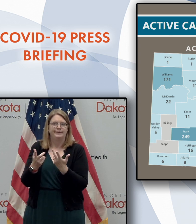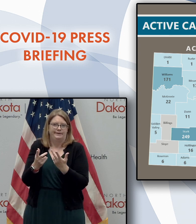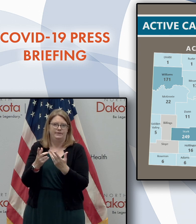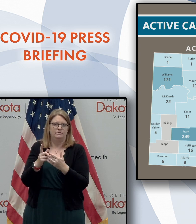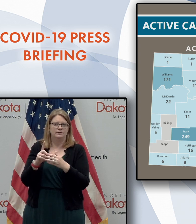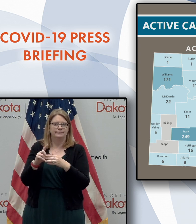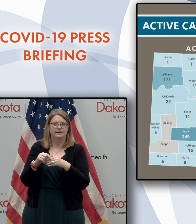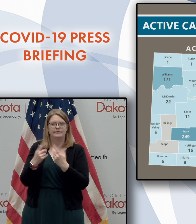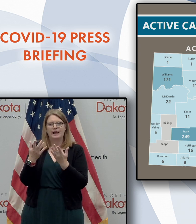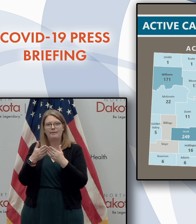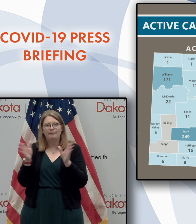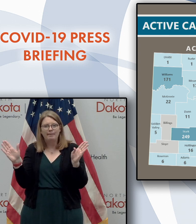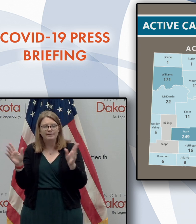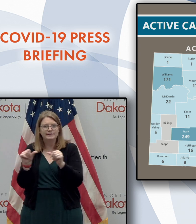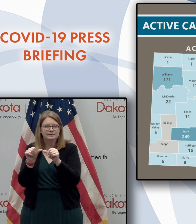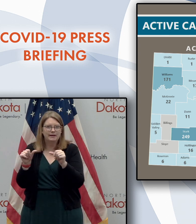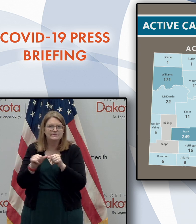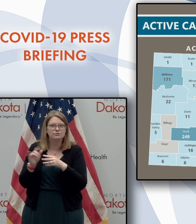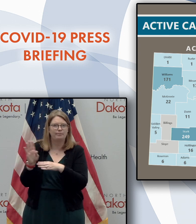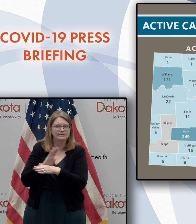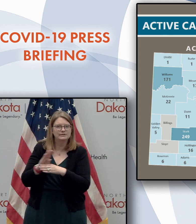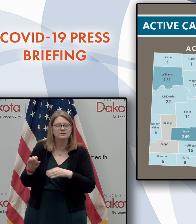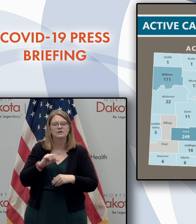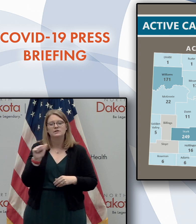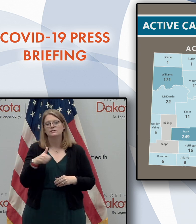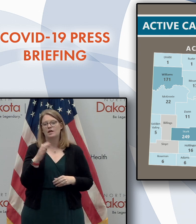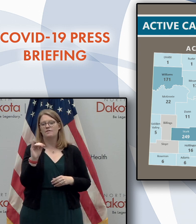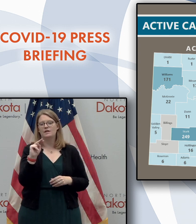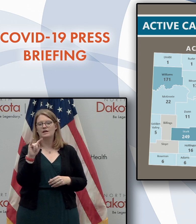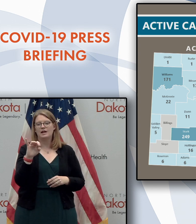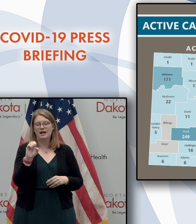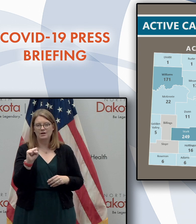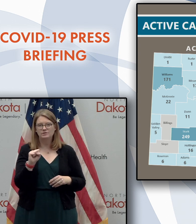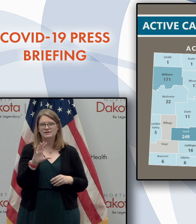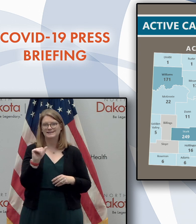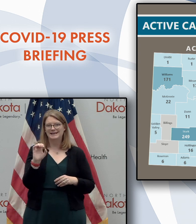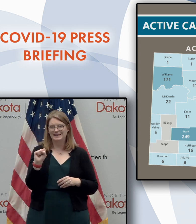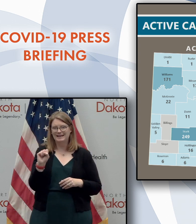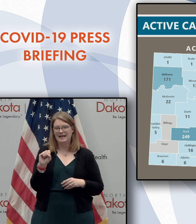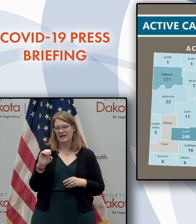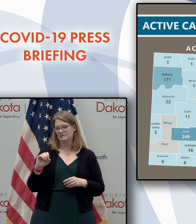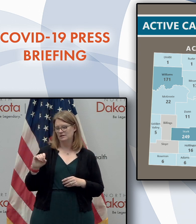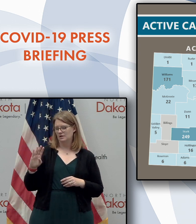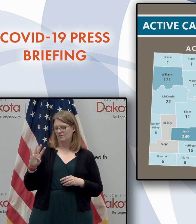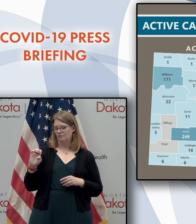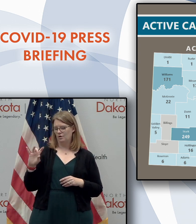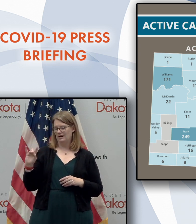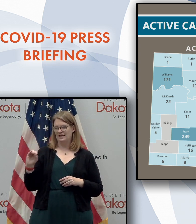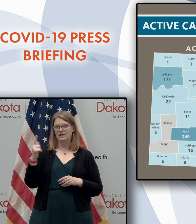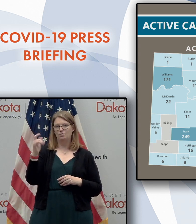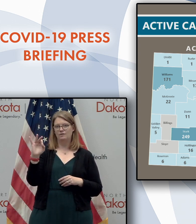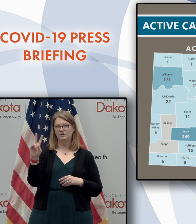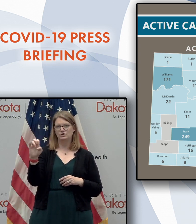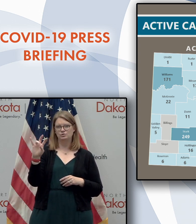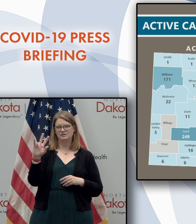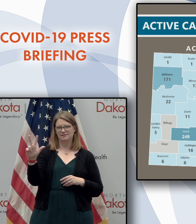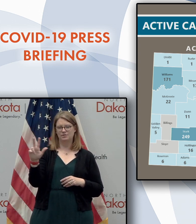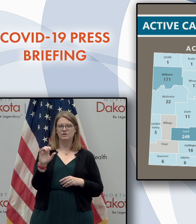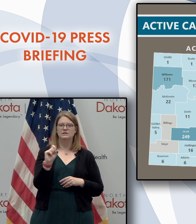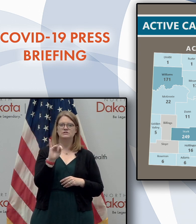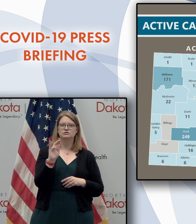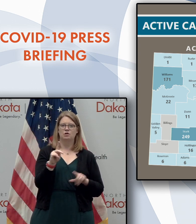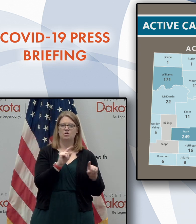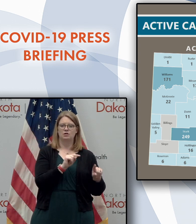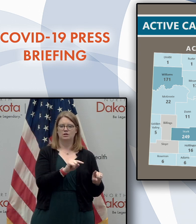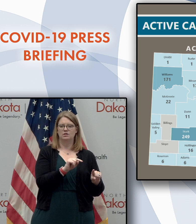public spaces. So other counties with high active case counts include Cass County with 480, Grand Forks County with 273, Stark